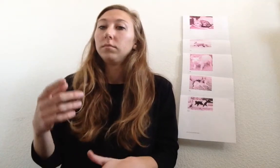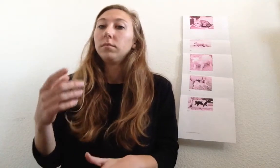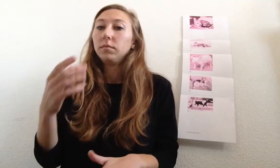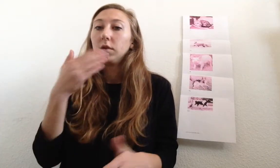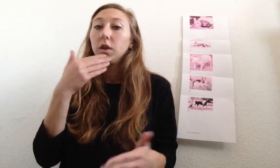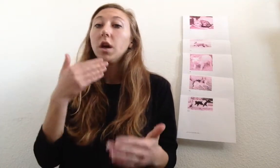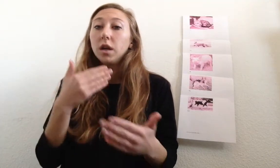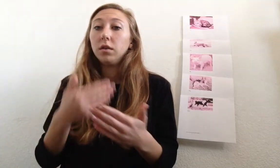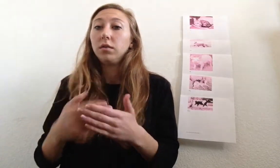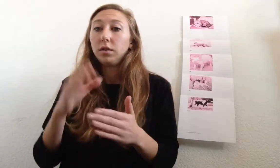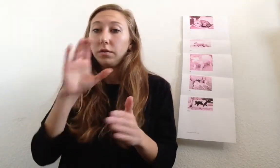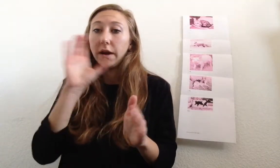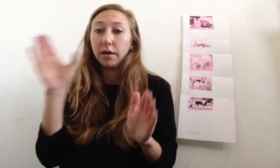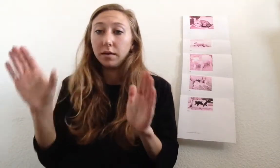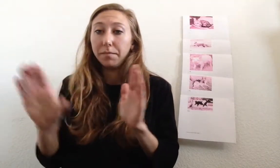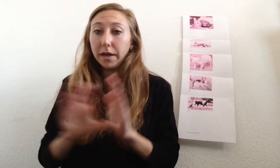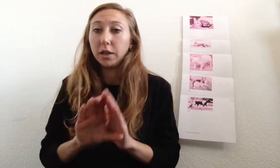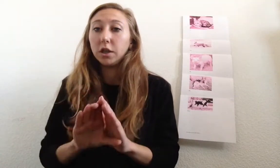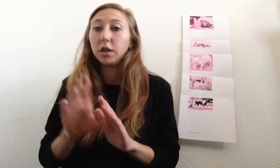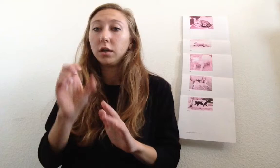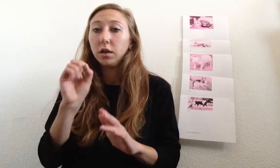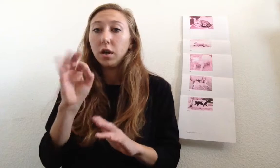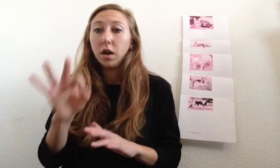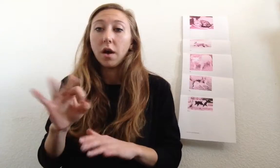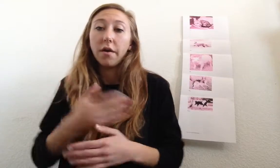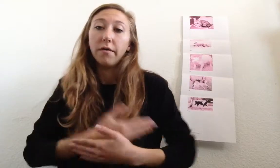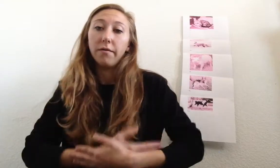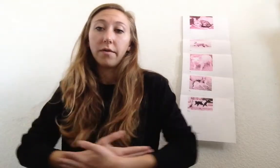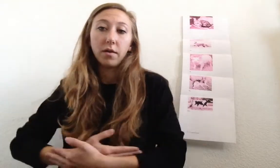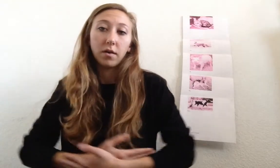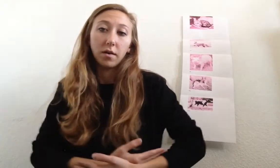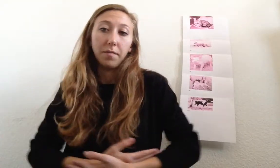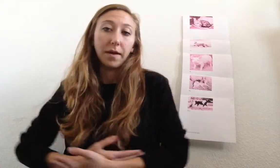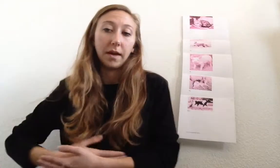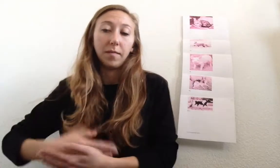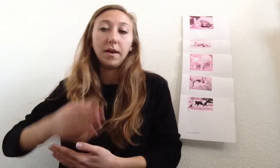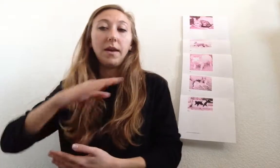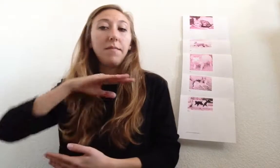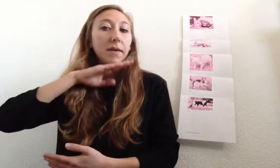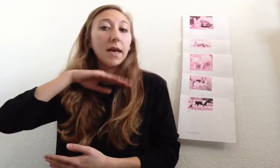Good. You're right, it was a picture of a baby pig